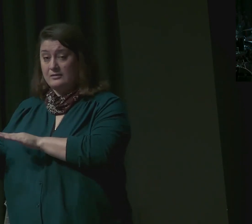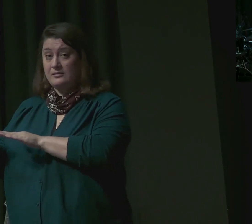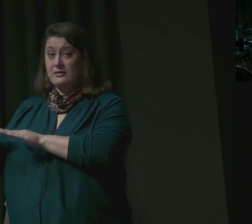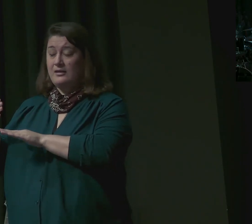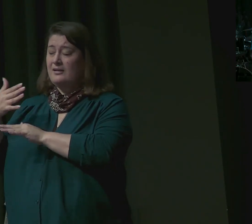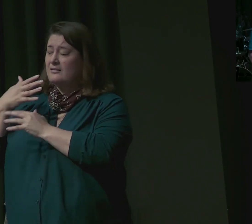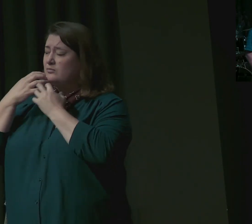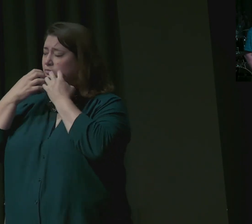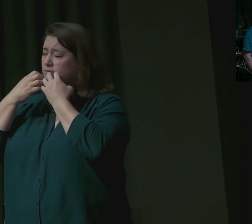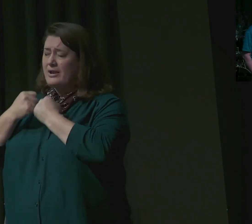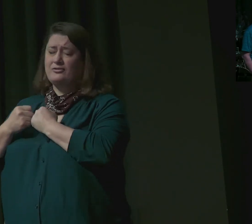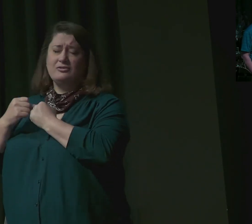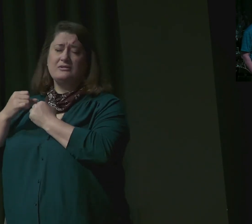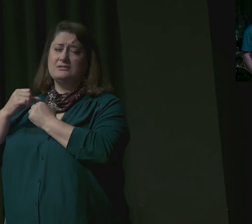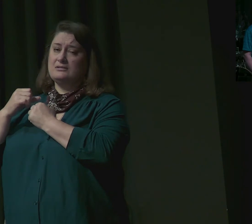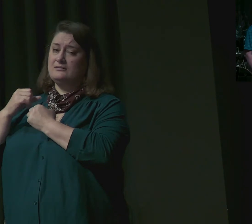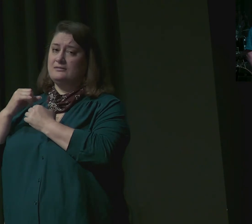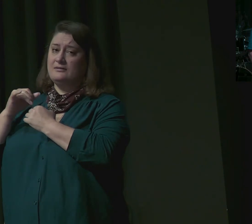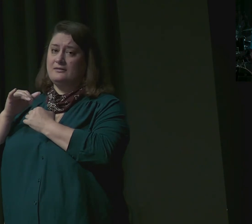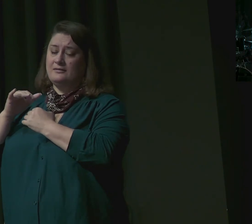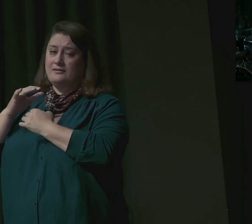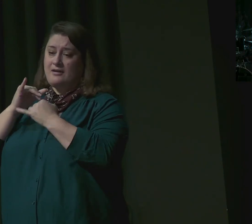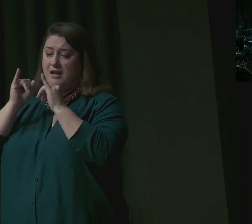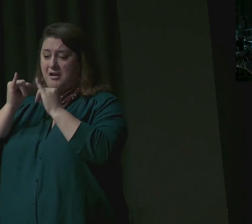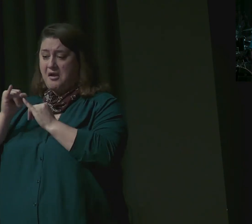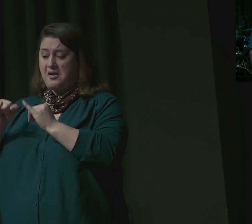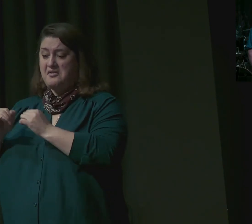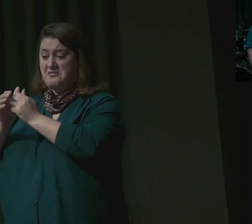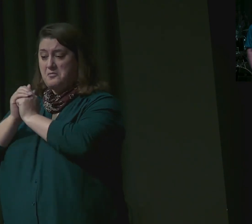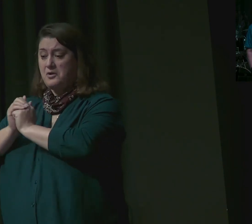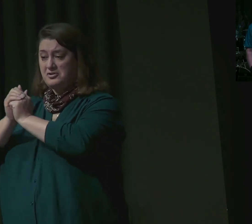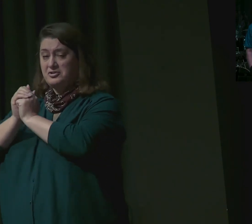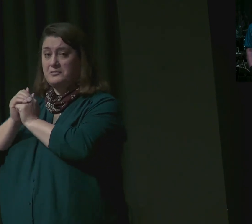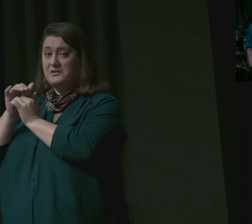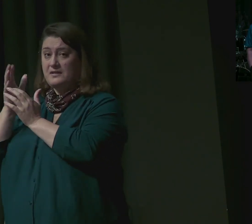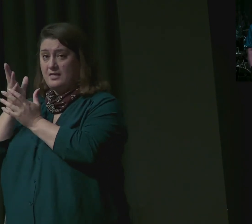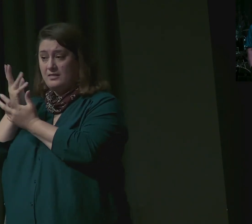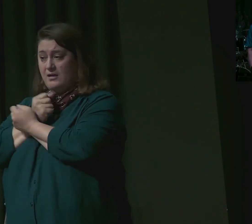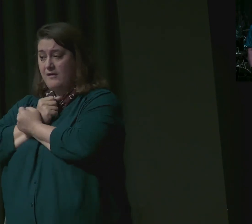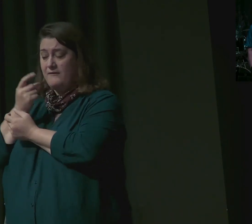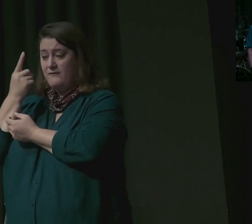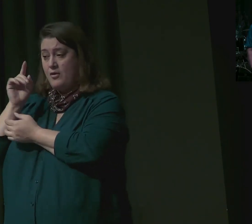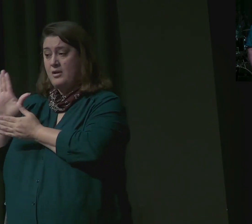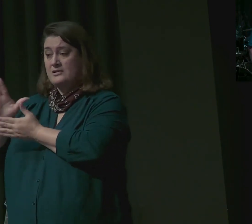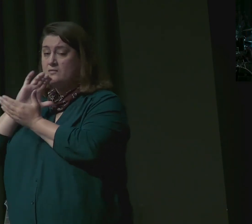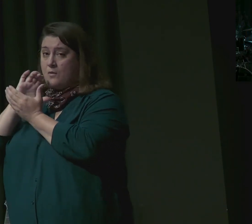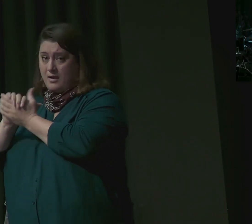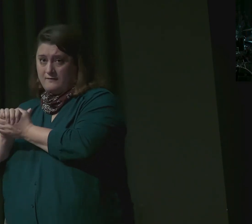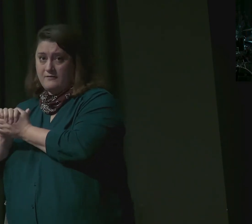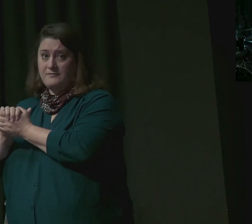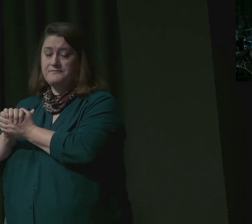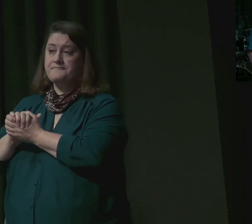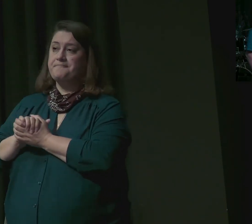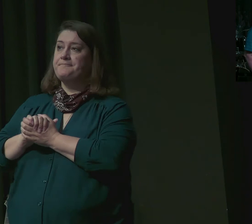Respond. Think. How does this land on them? You care so much about Benjamin, you would send us down there for